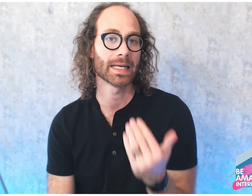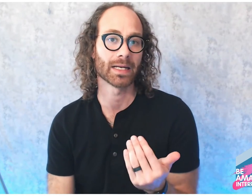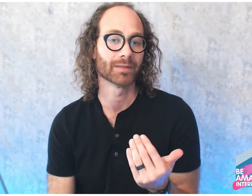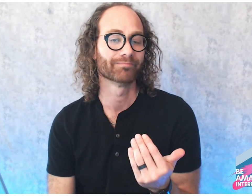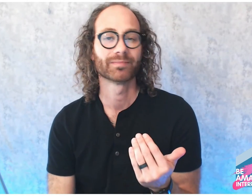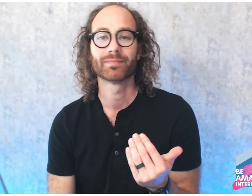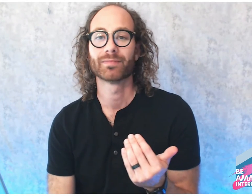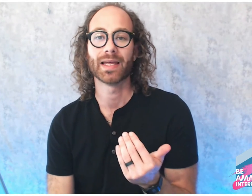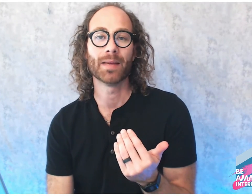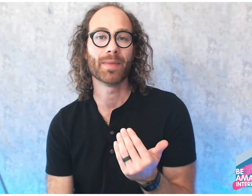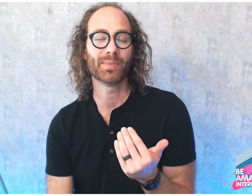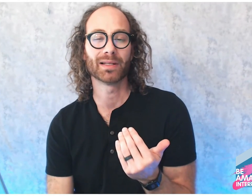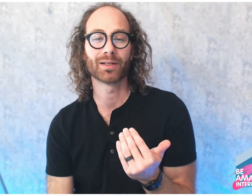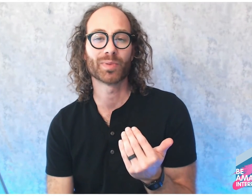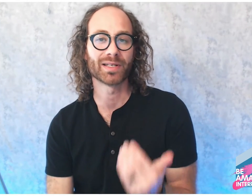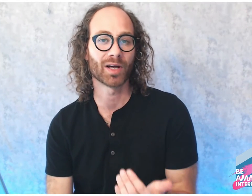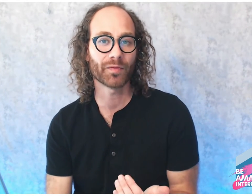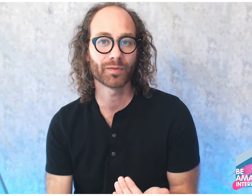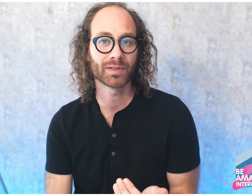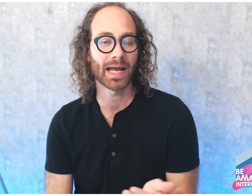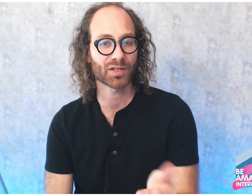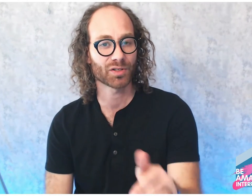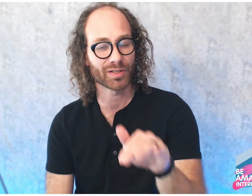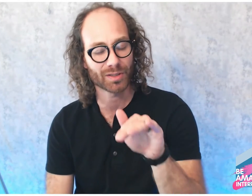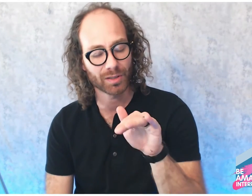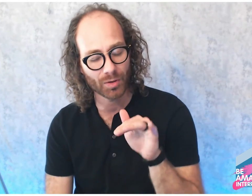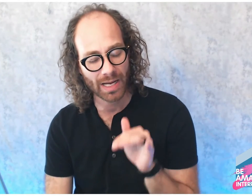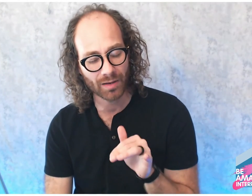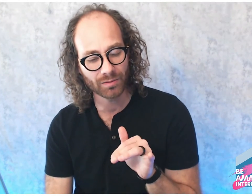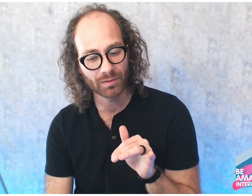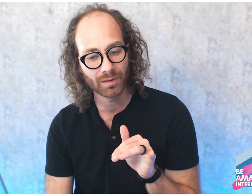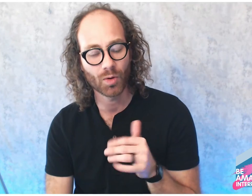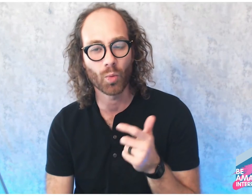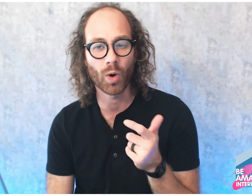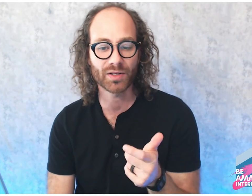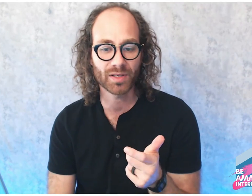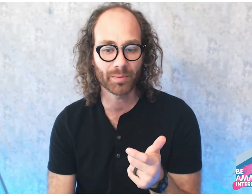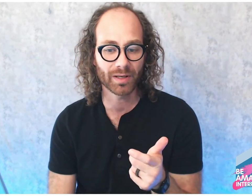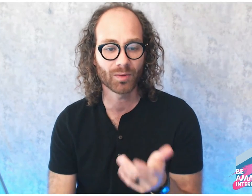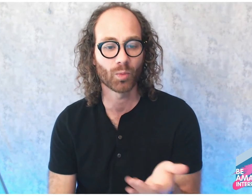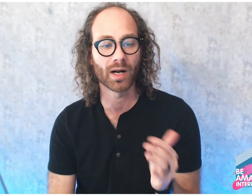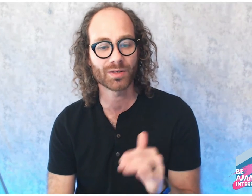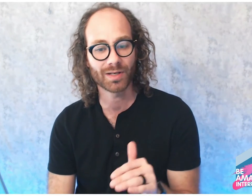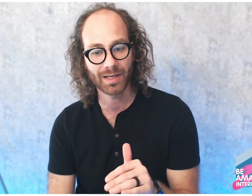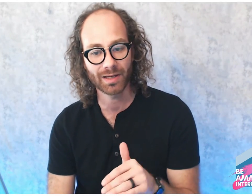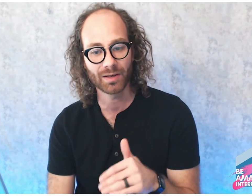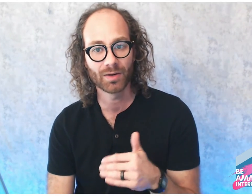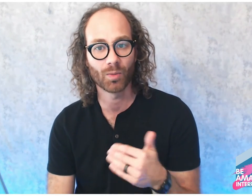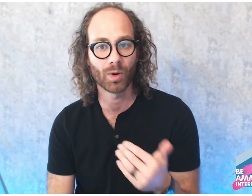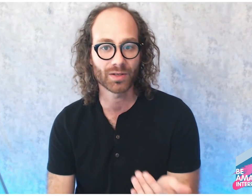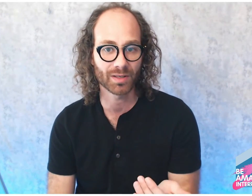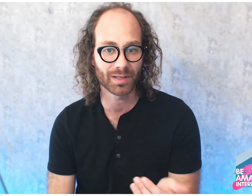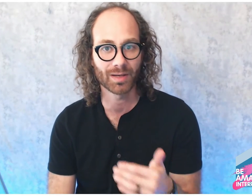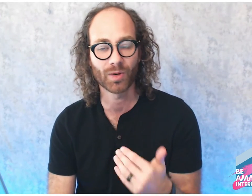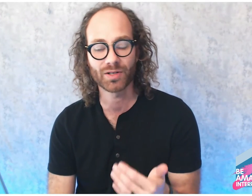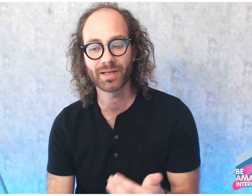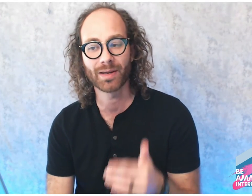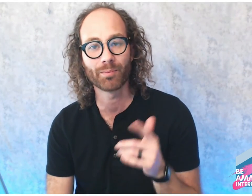Again, it may be a little bit tough to actually slow down, watch something, watch it again, watch it again, watch it again. But